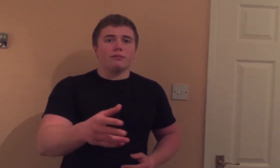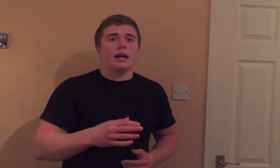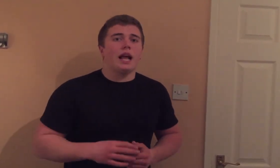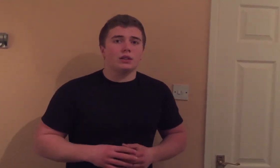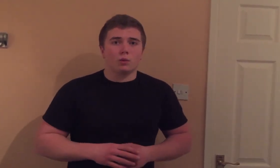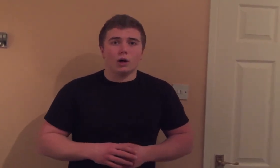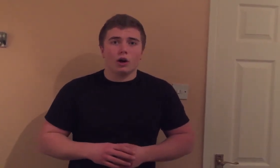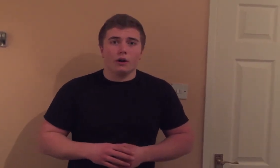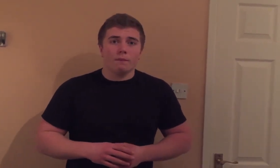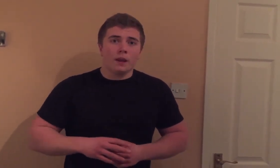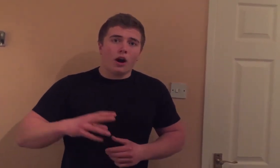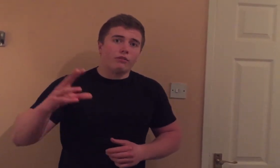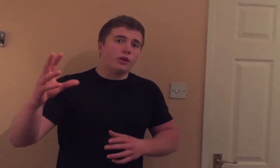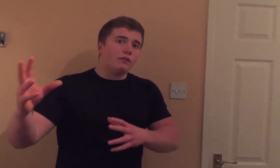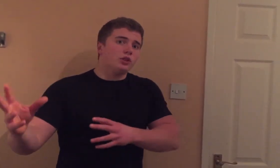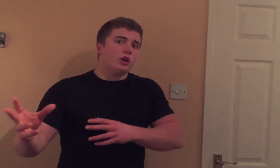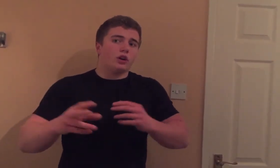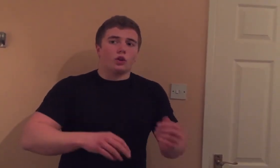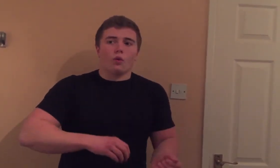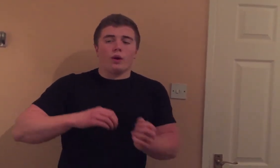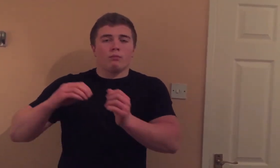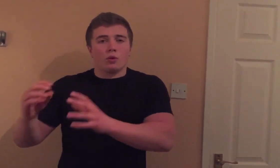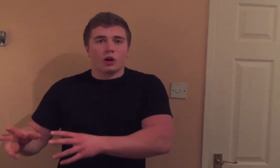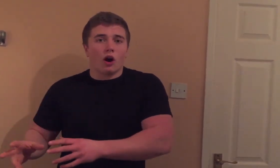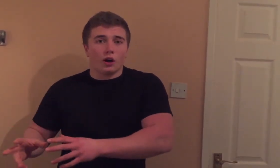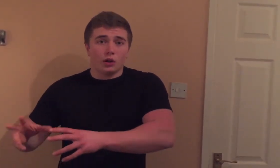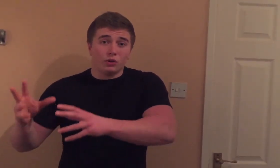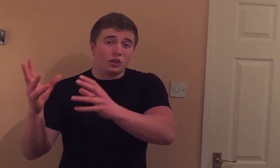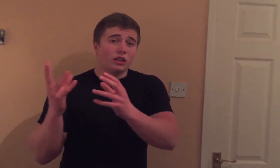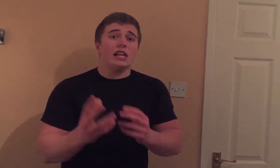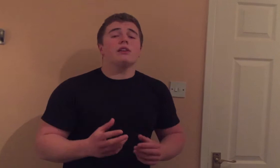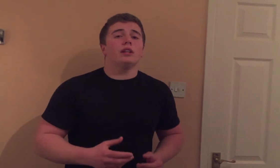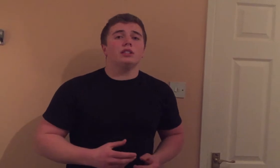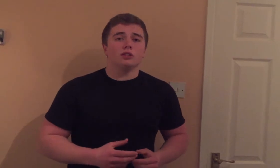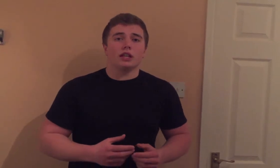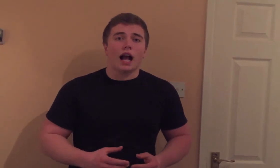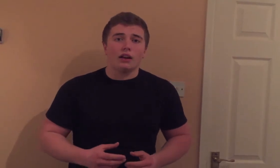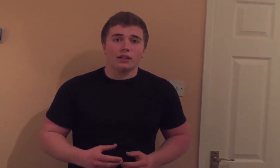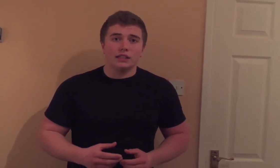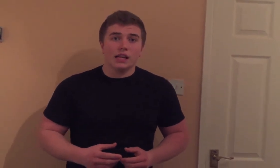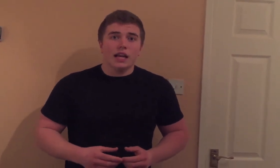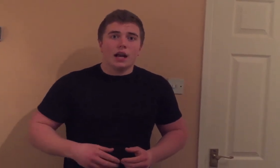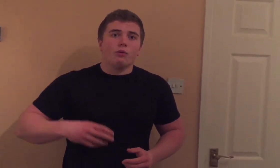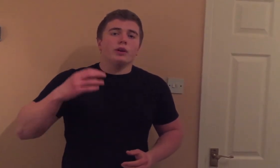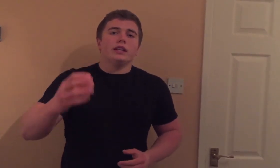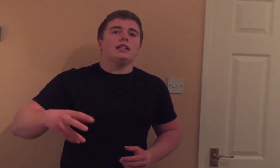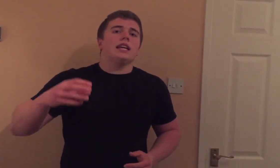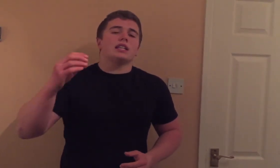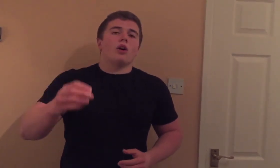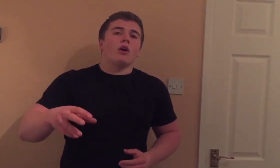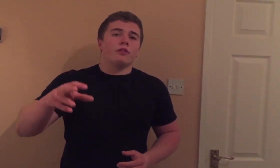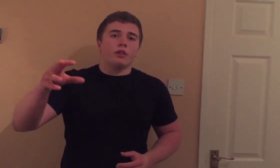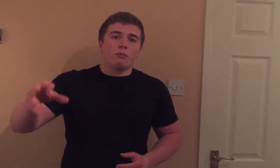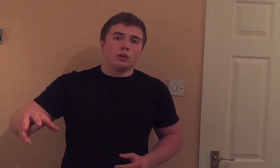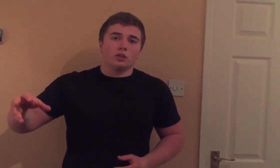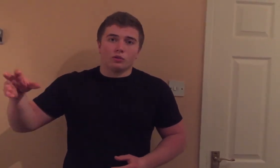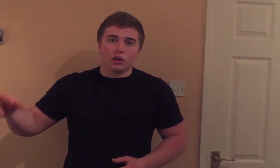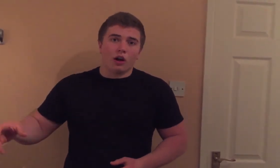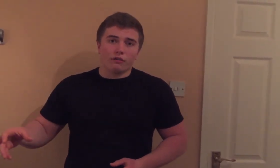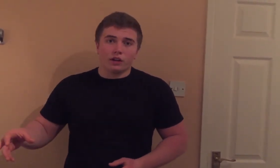for my next workout. However, whenever you start to throw in more cardio, you start decreasing your calories. It really takes longer for the muscle to recover.